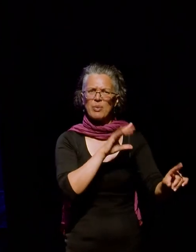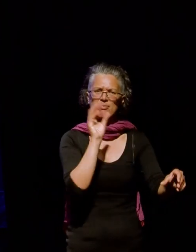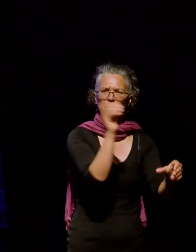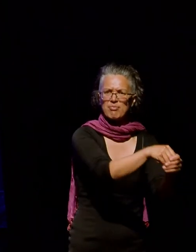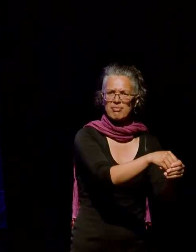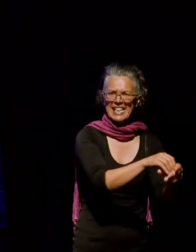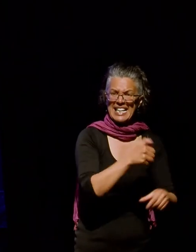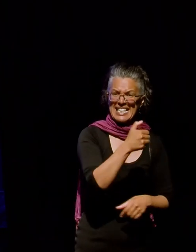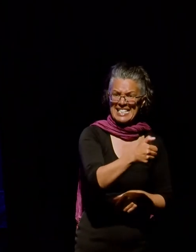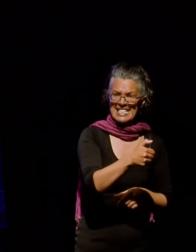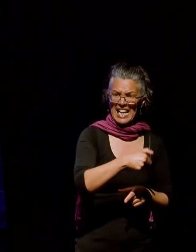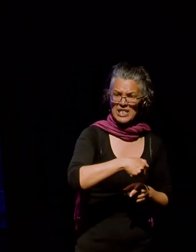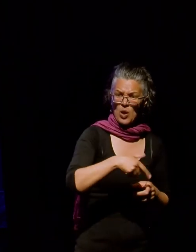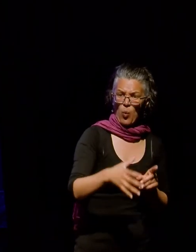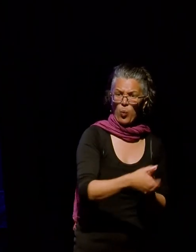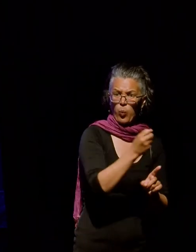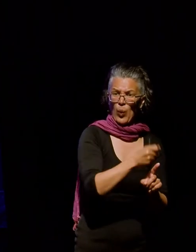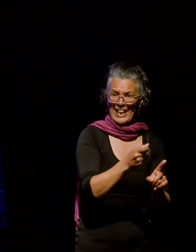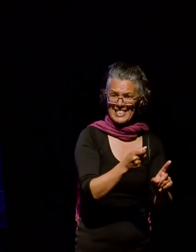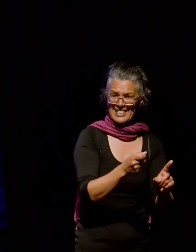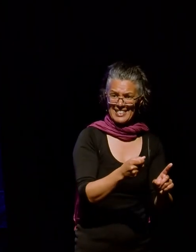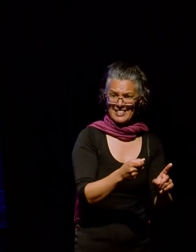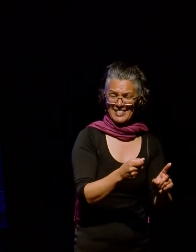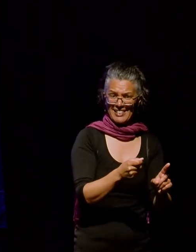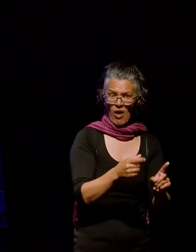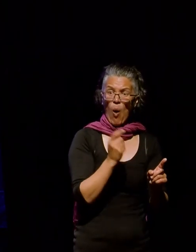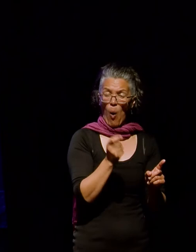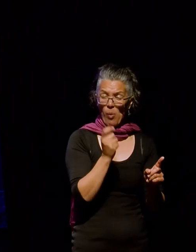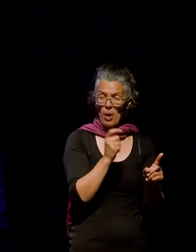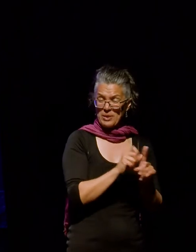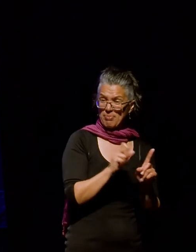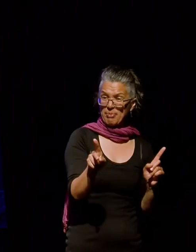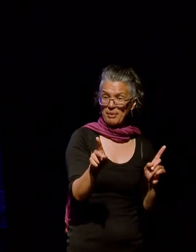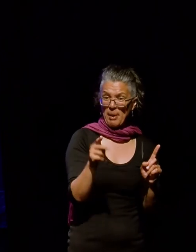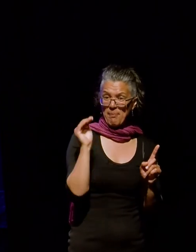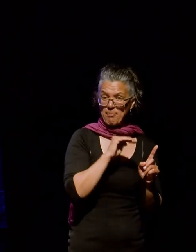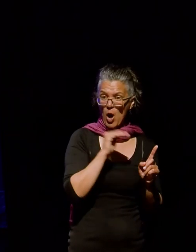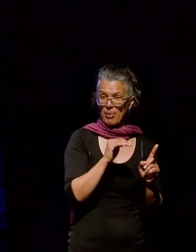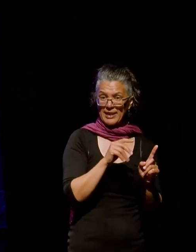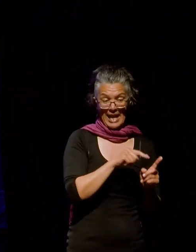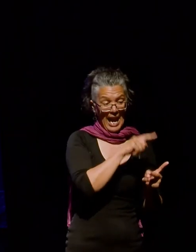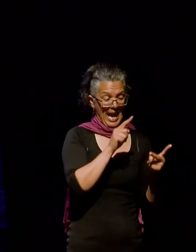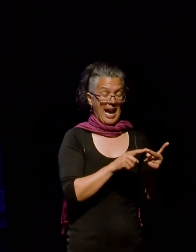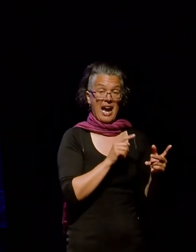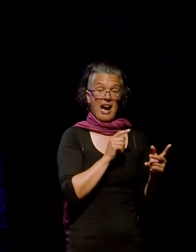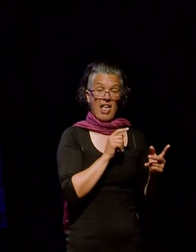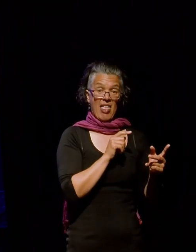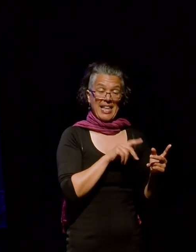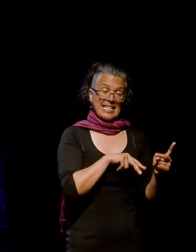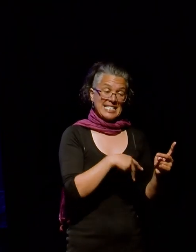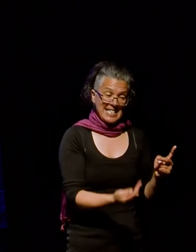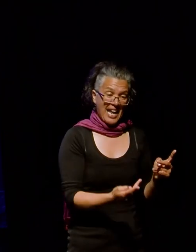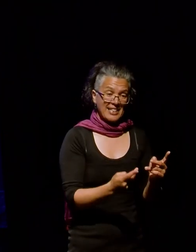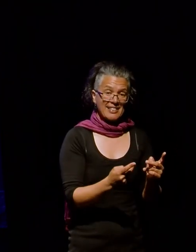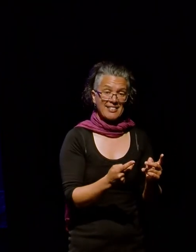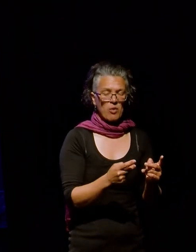took six wickets and nearly led his team to a win. And I knew that we had a lot of stuff of Harry Cave, the son of his brother who